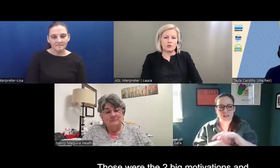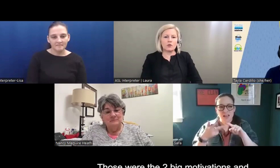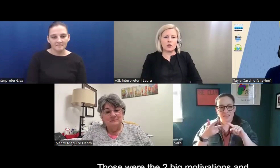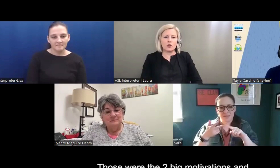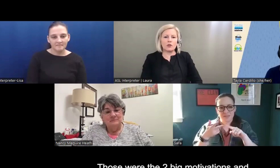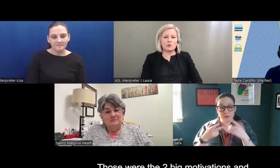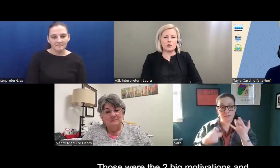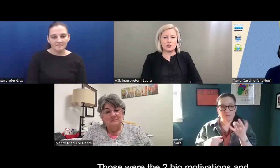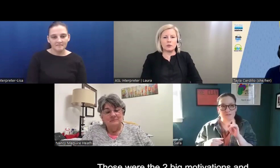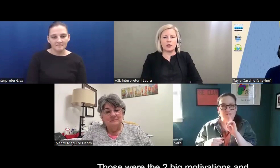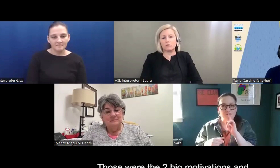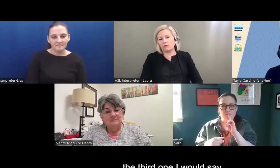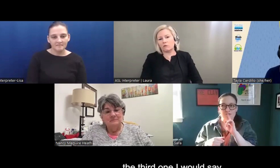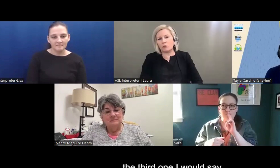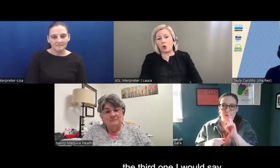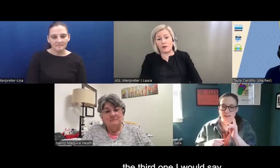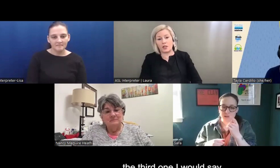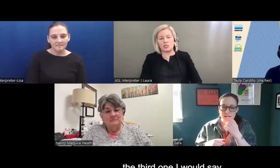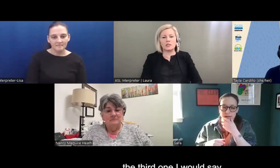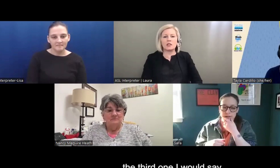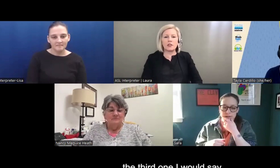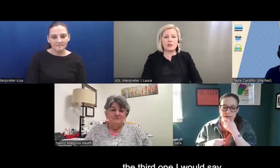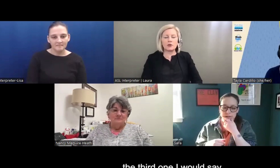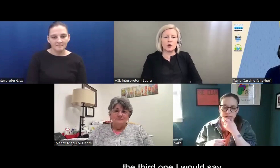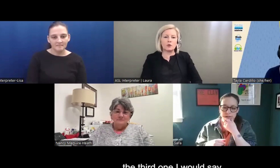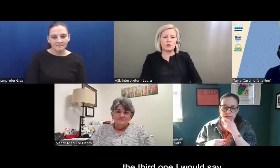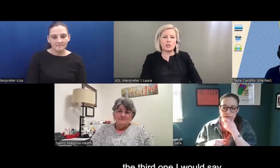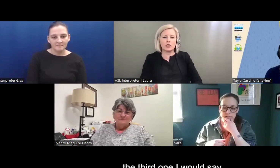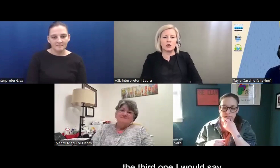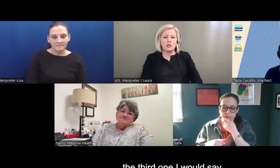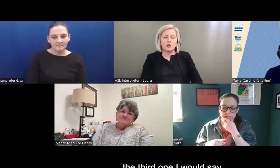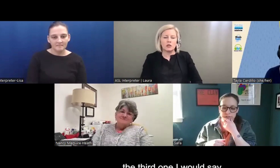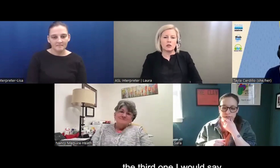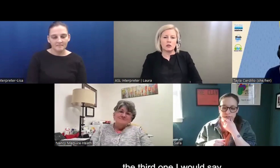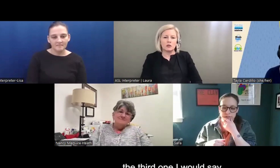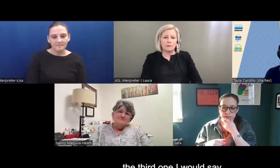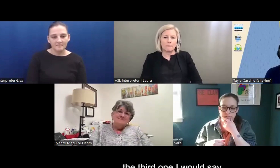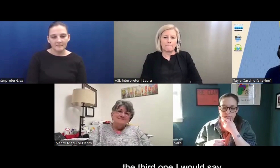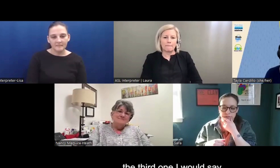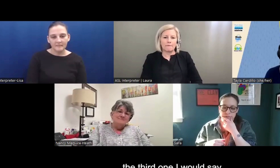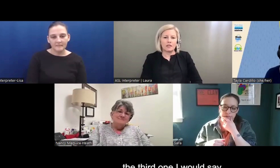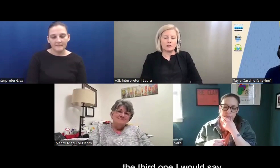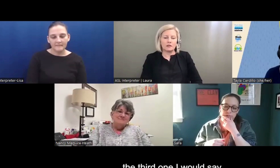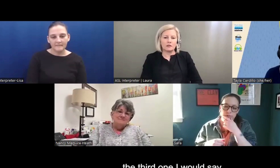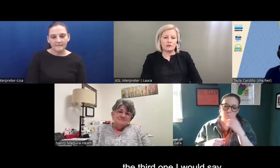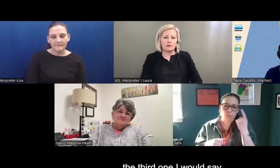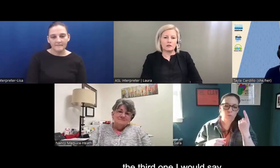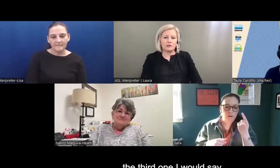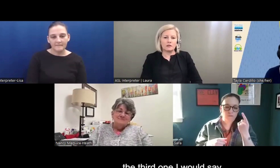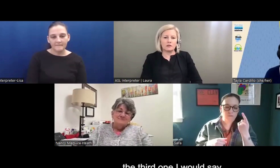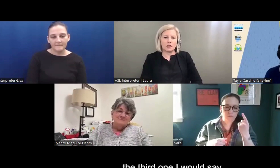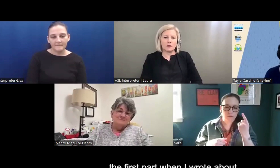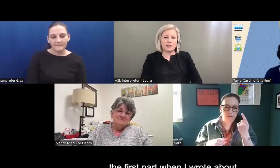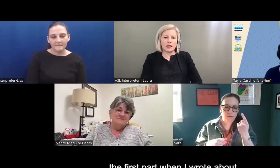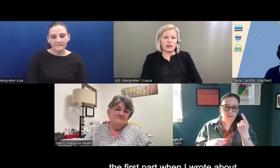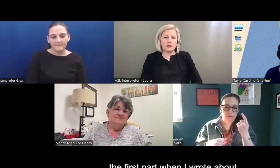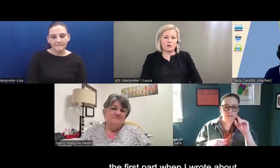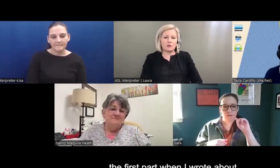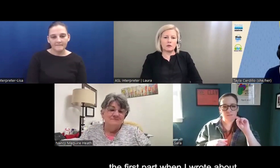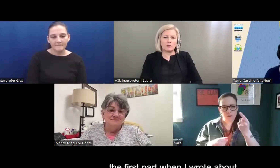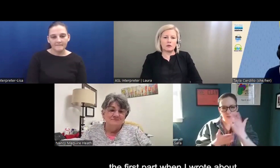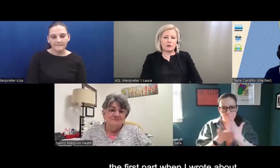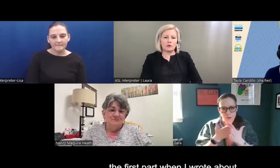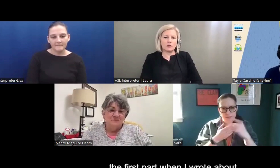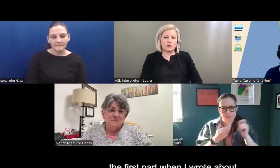So, you know, you are the two big motivations and then a third one really, I would say